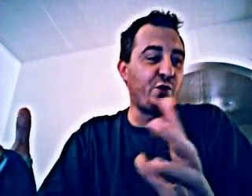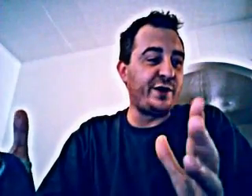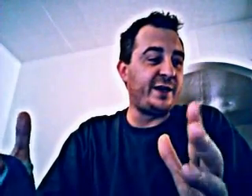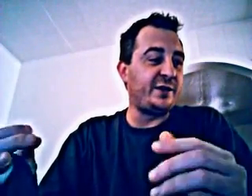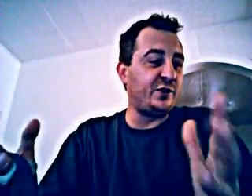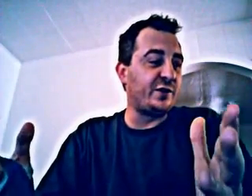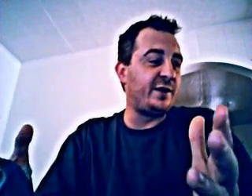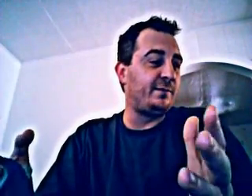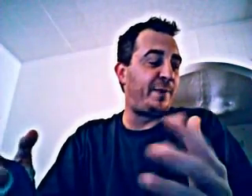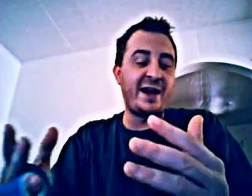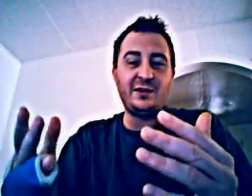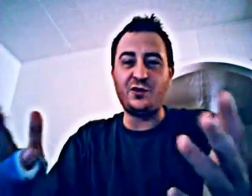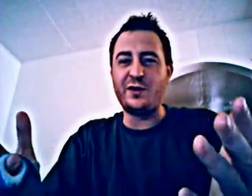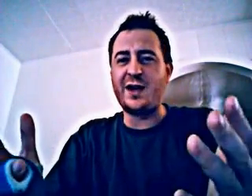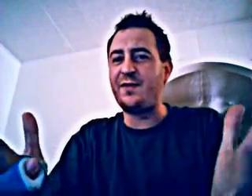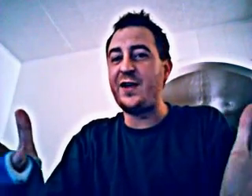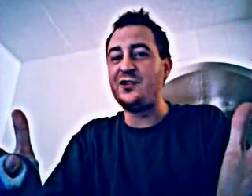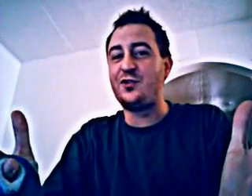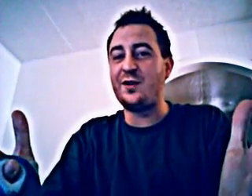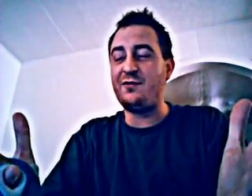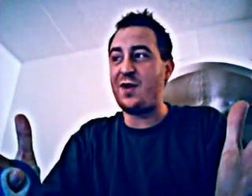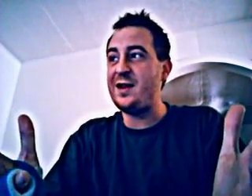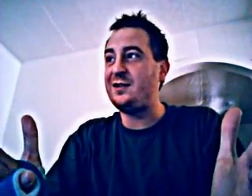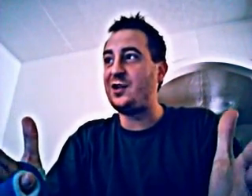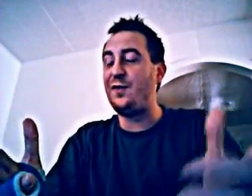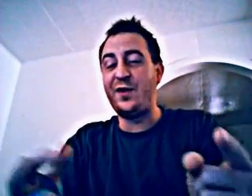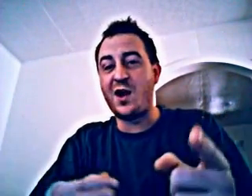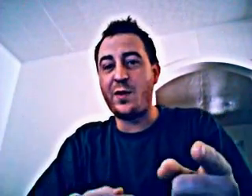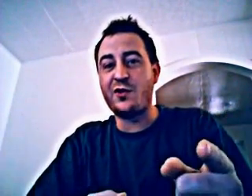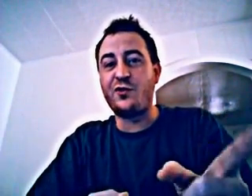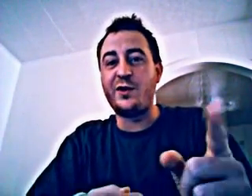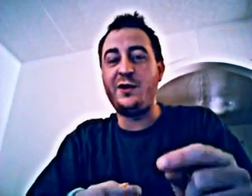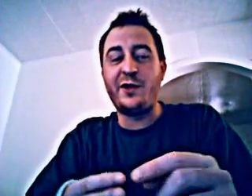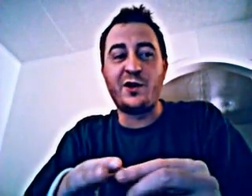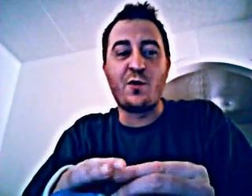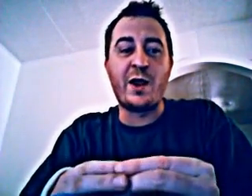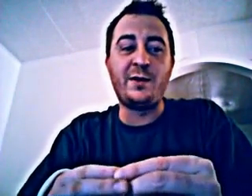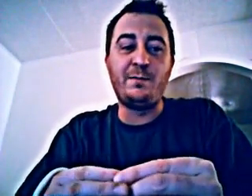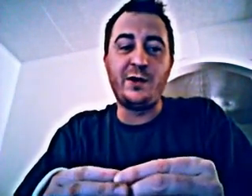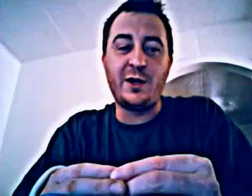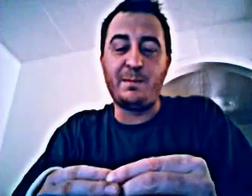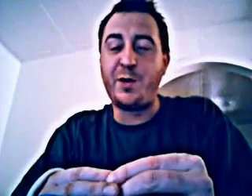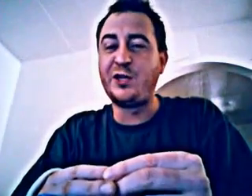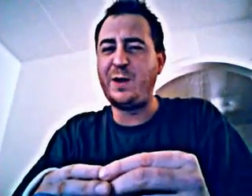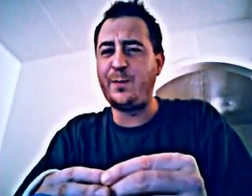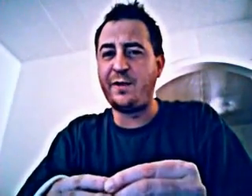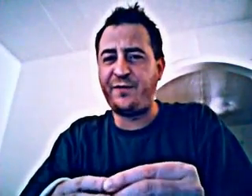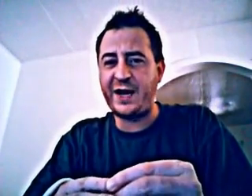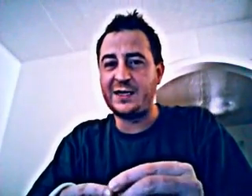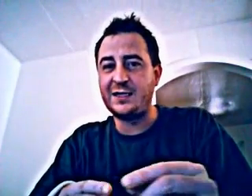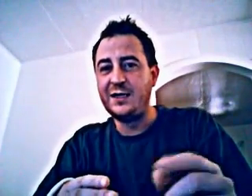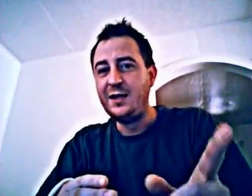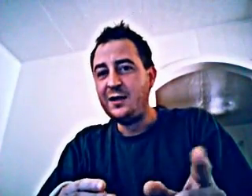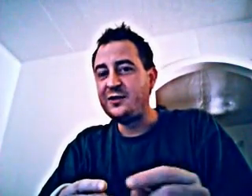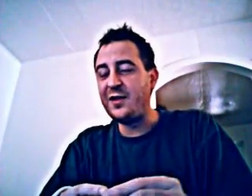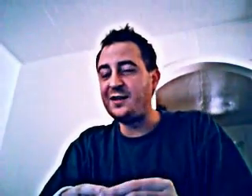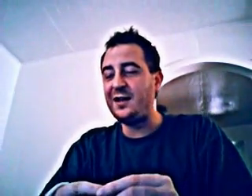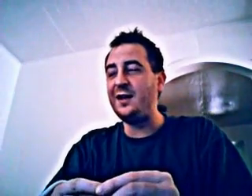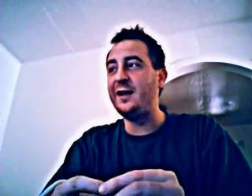green, green, paint green. Everything's green, right? So if you're not wearing green, you get to go around, you get to punch people in the face. So that's a,